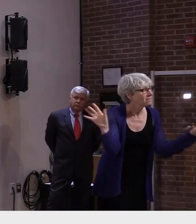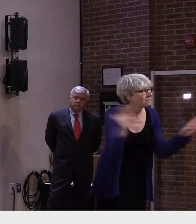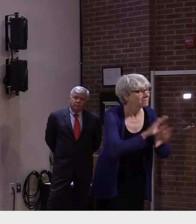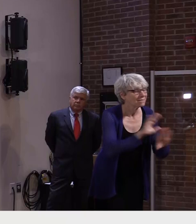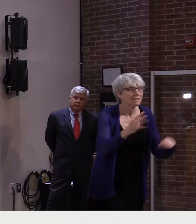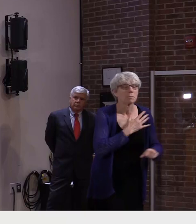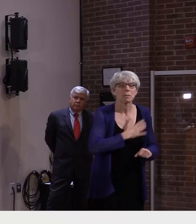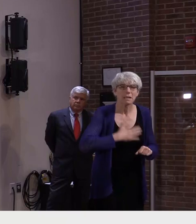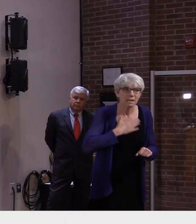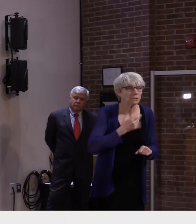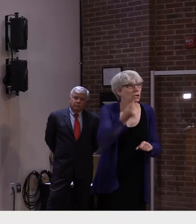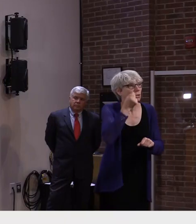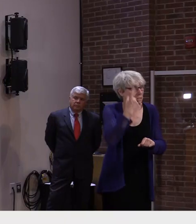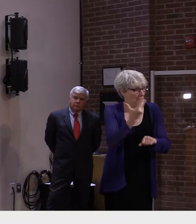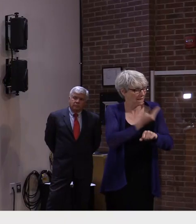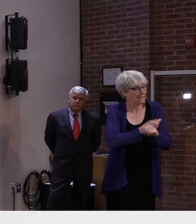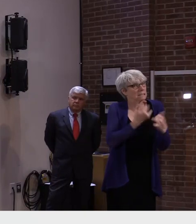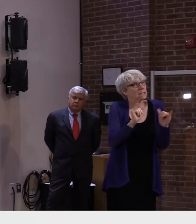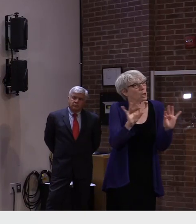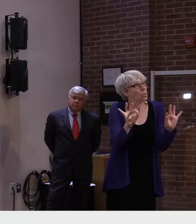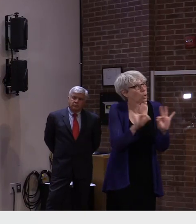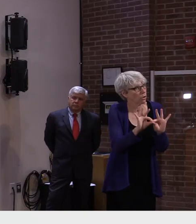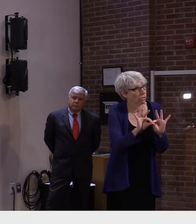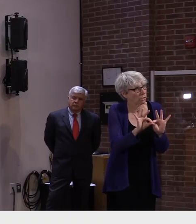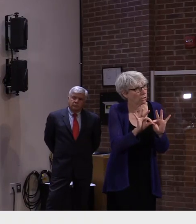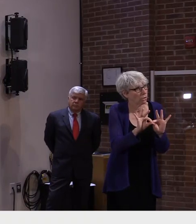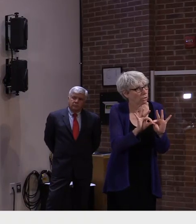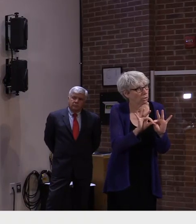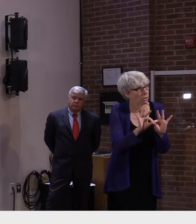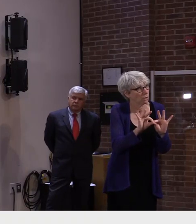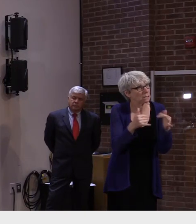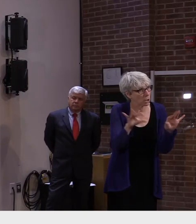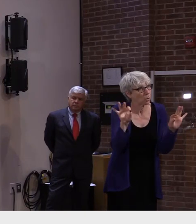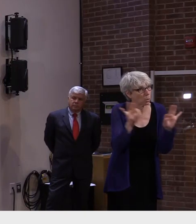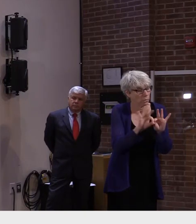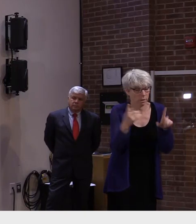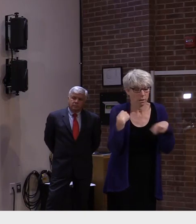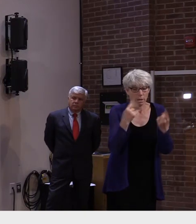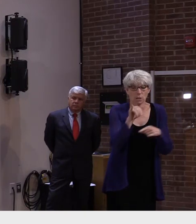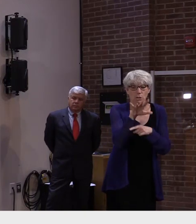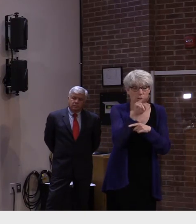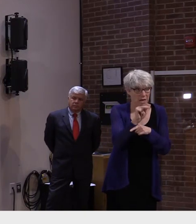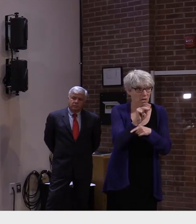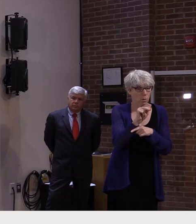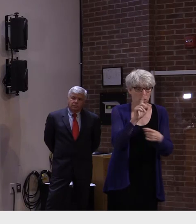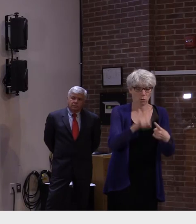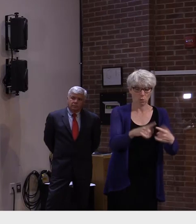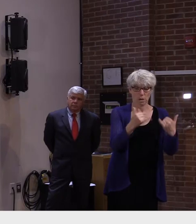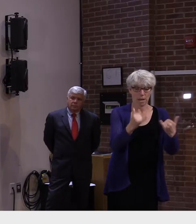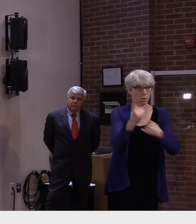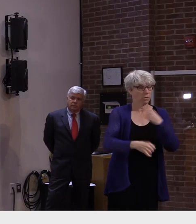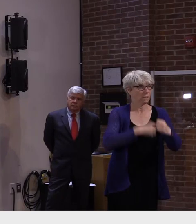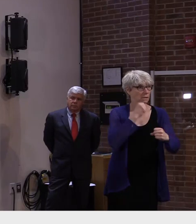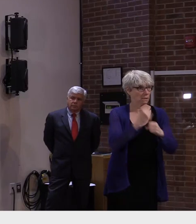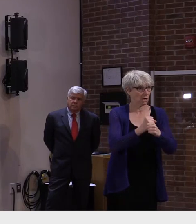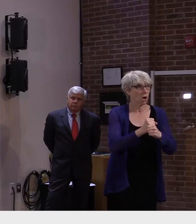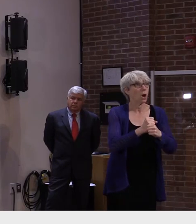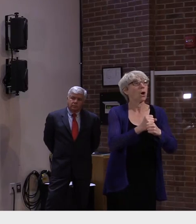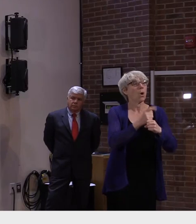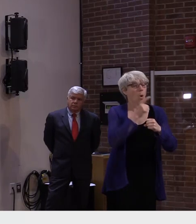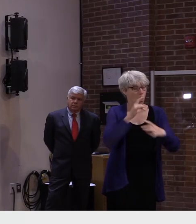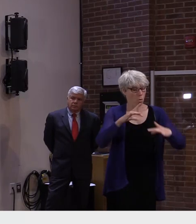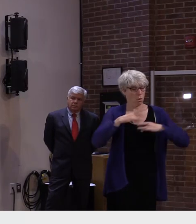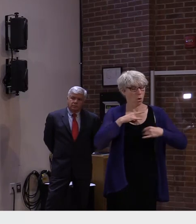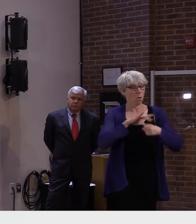completely unjustified about two percent of our cases since january of this year have been among fully